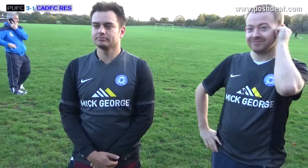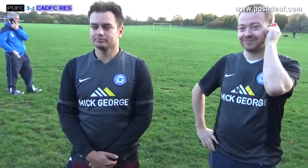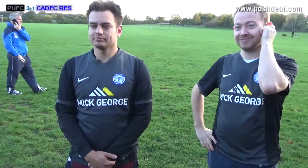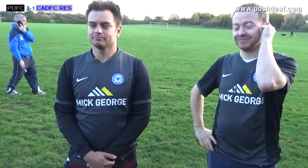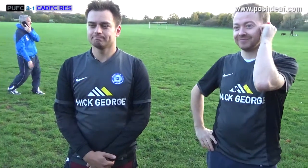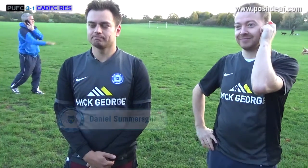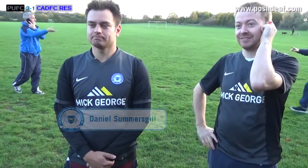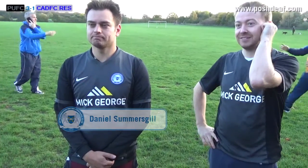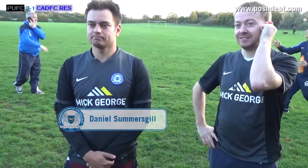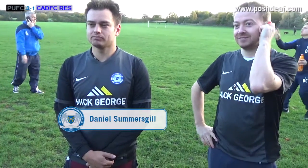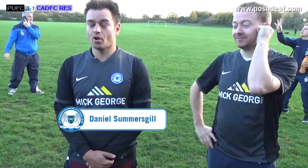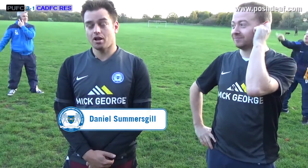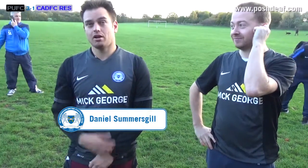stay